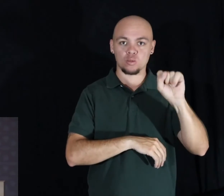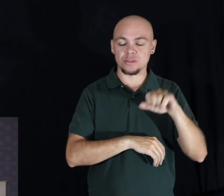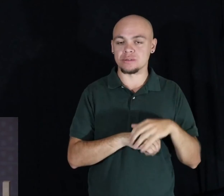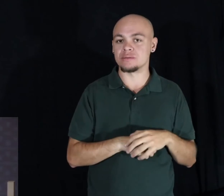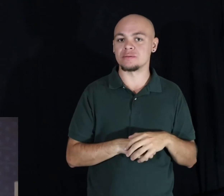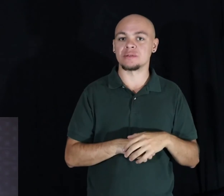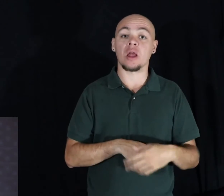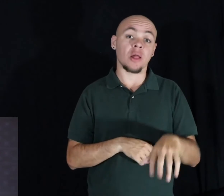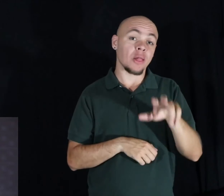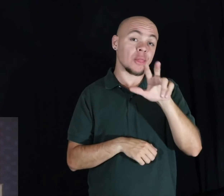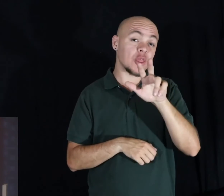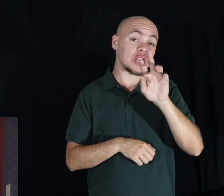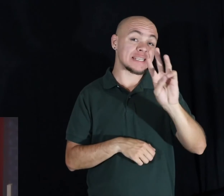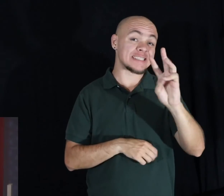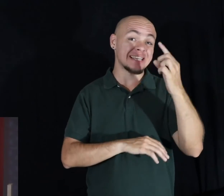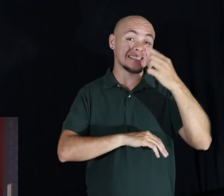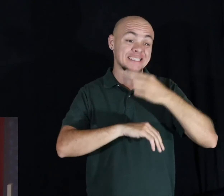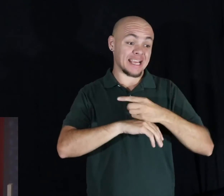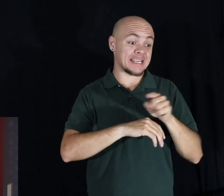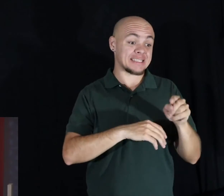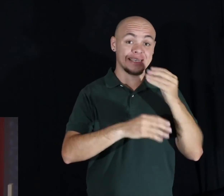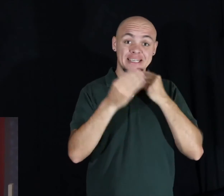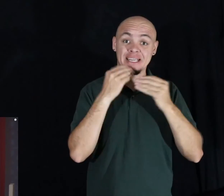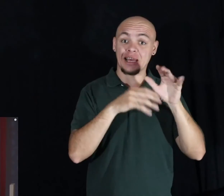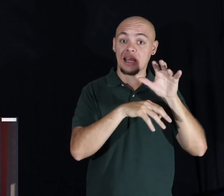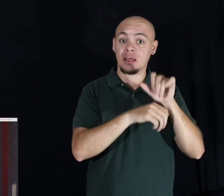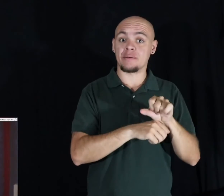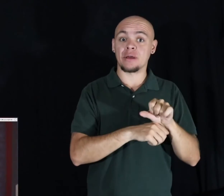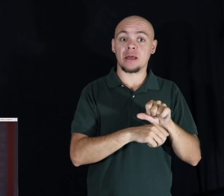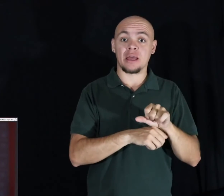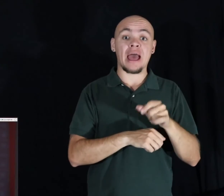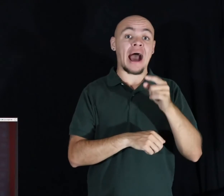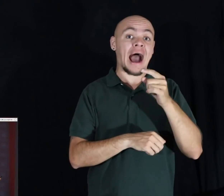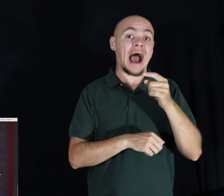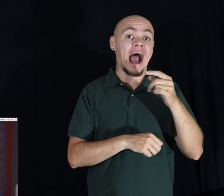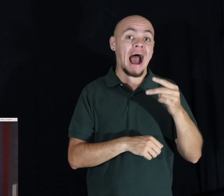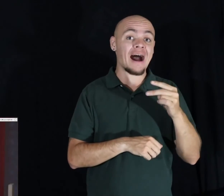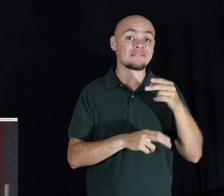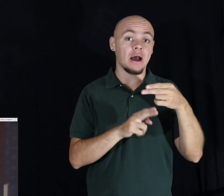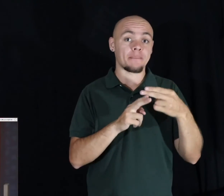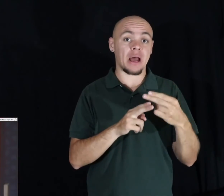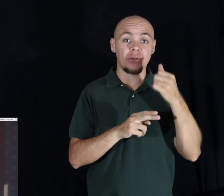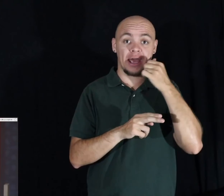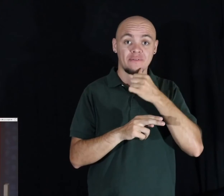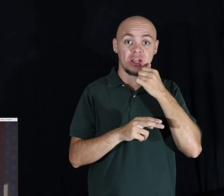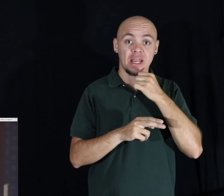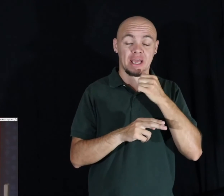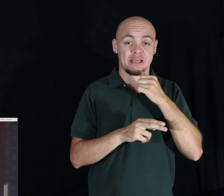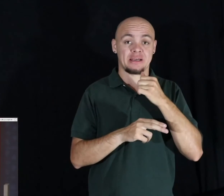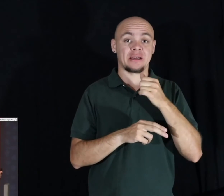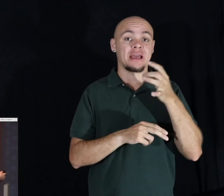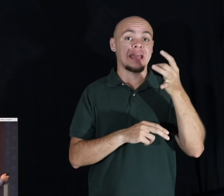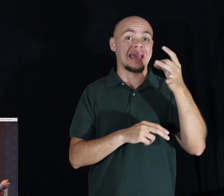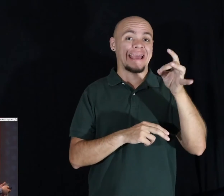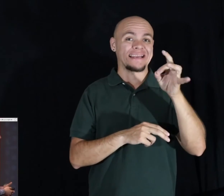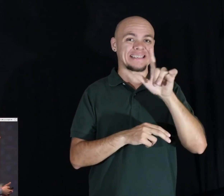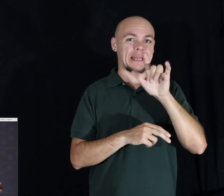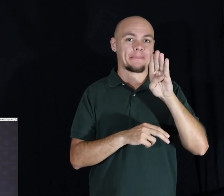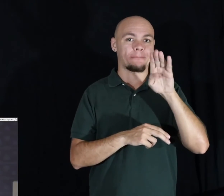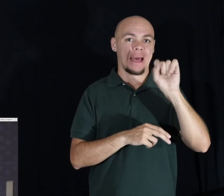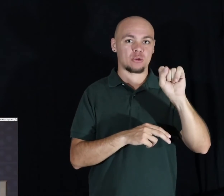And by 36 days, he had averaged half a pound a day to top it off at 18 pounds lost.